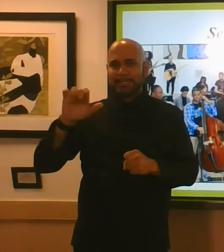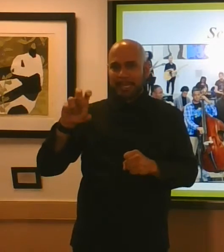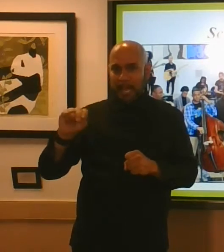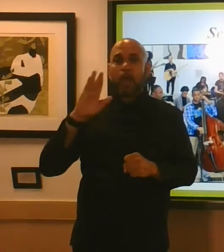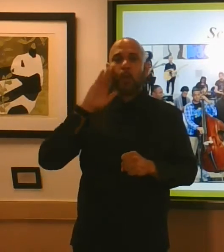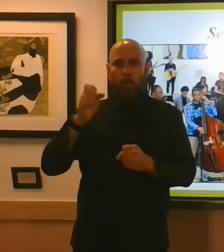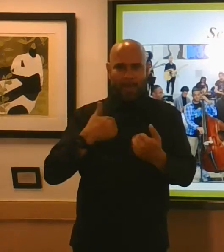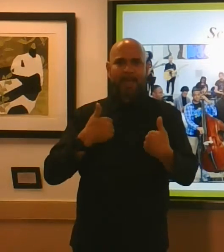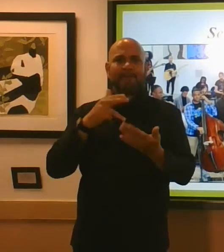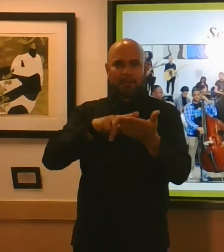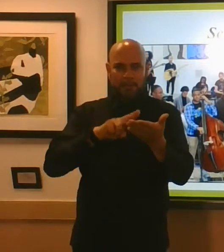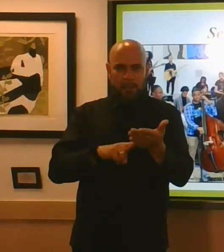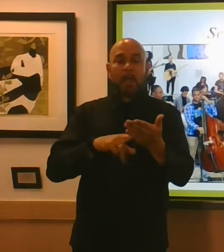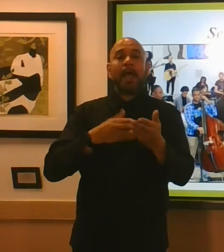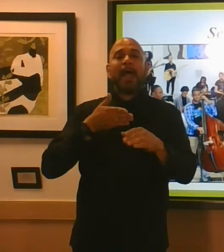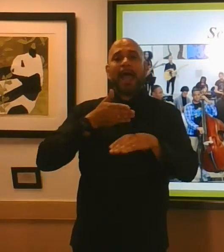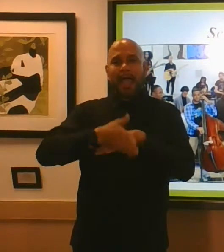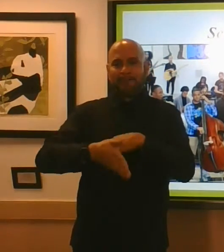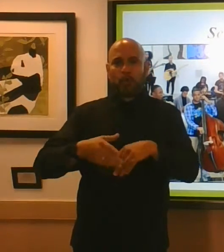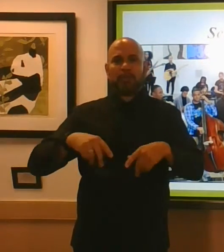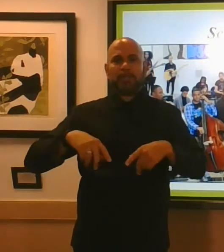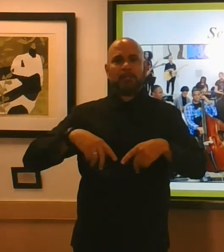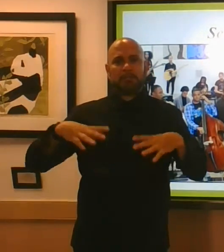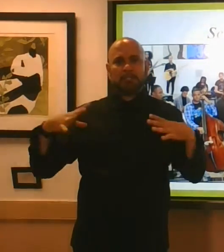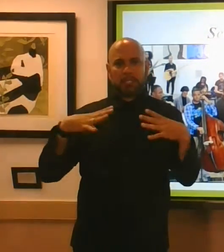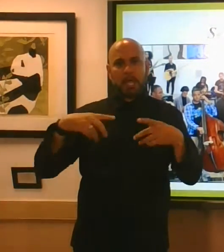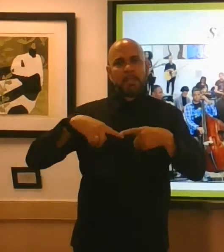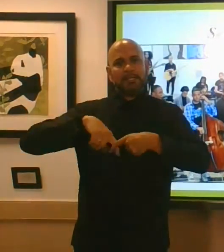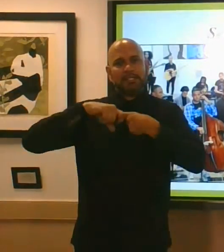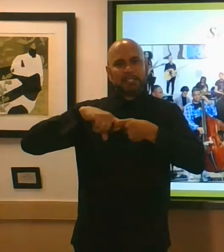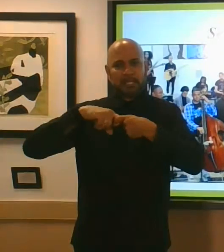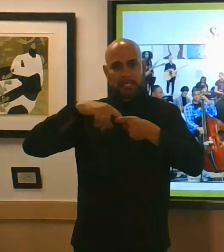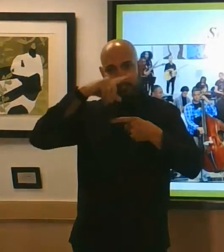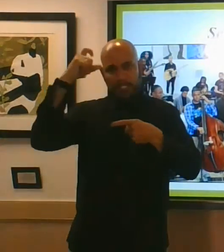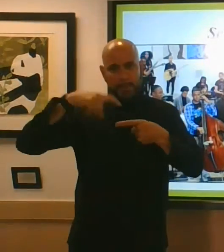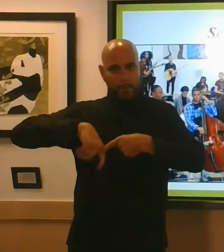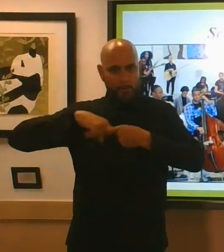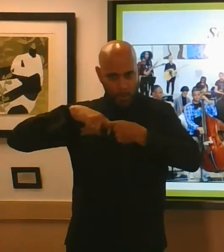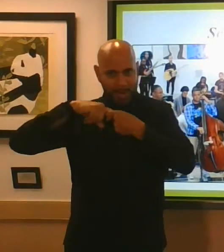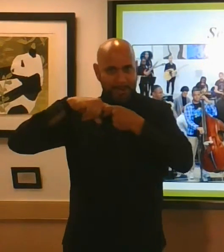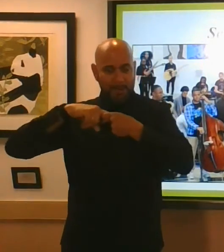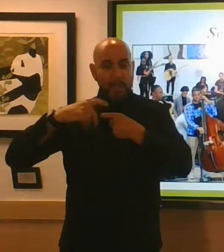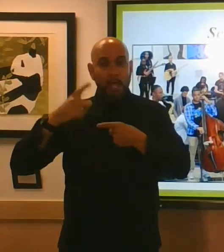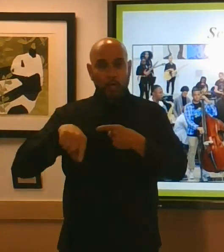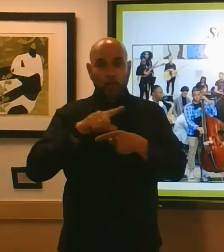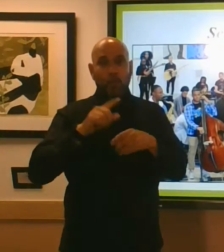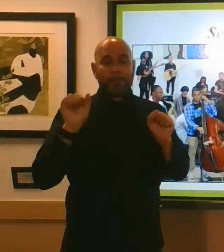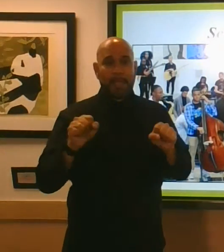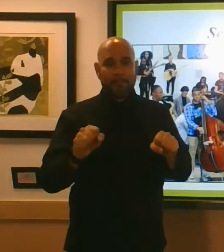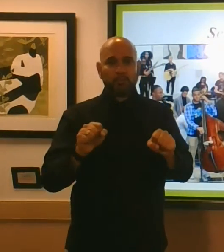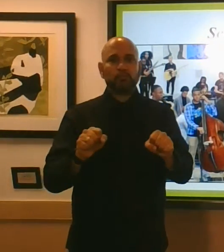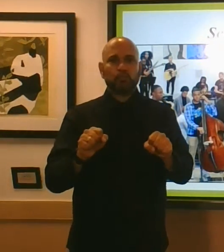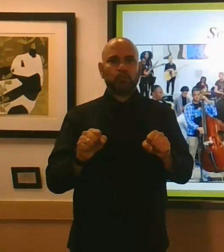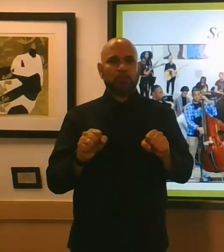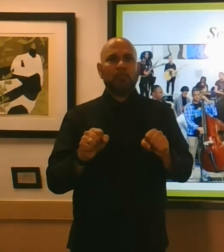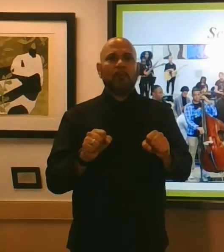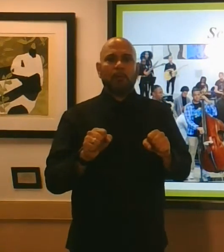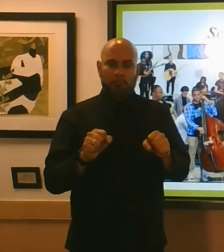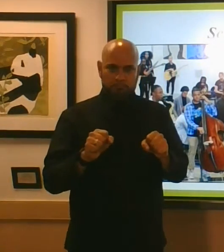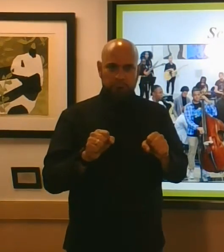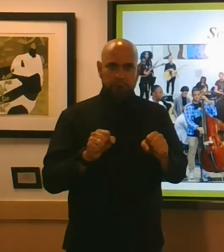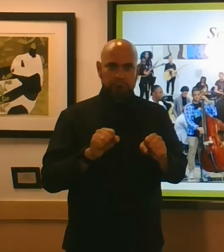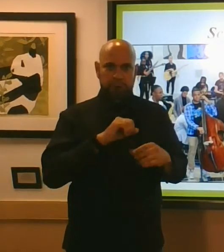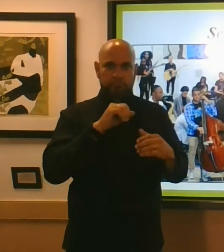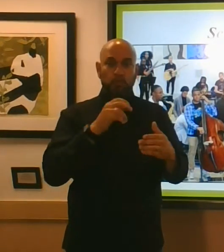parents of kindergarten students you're able to apply to attend one of dual language immersion schools for the